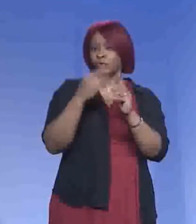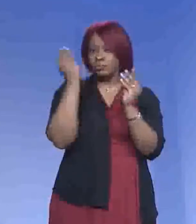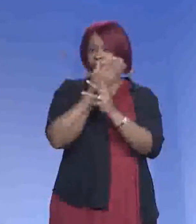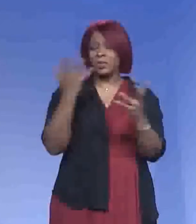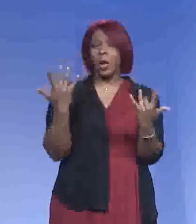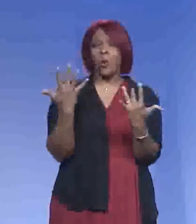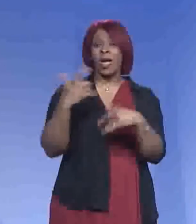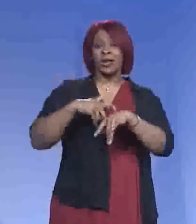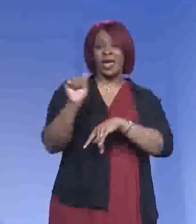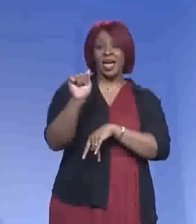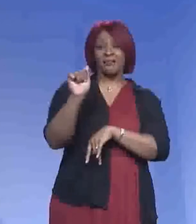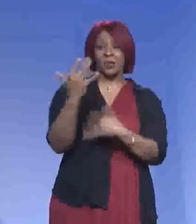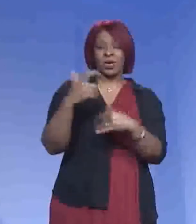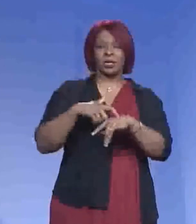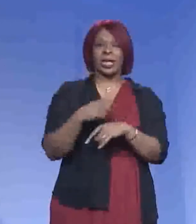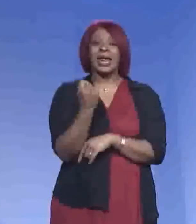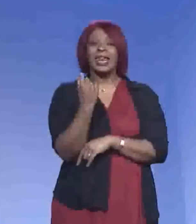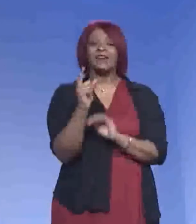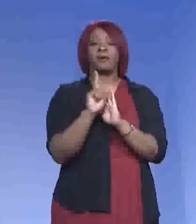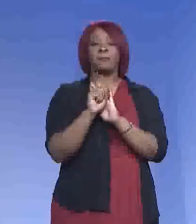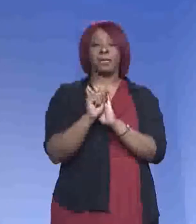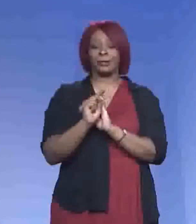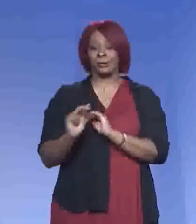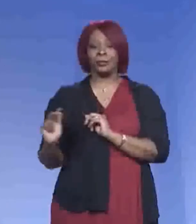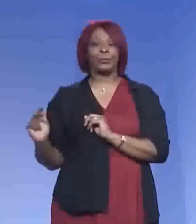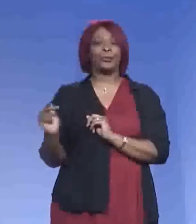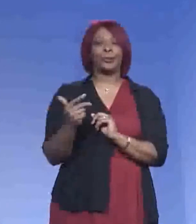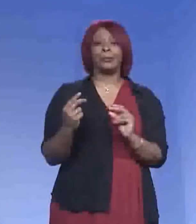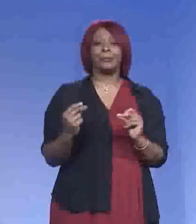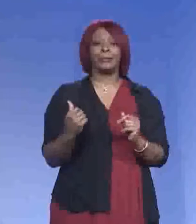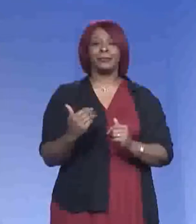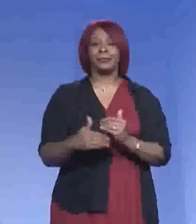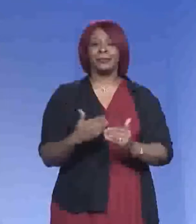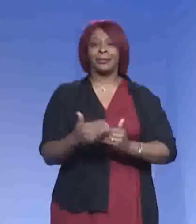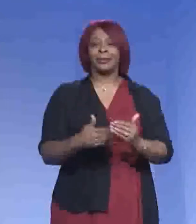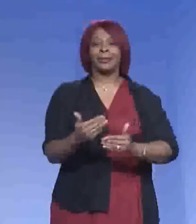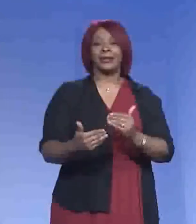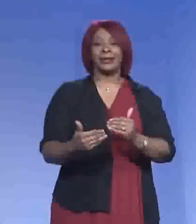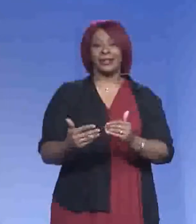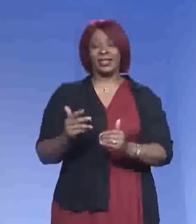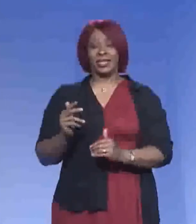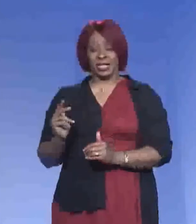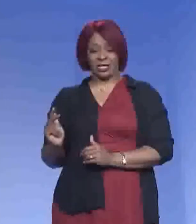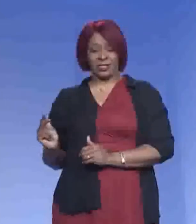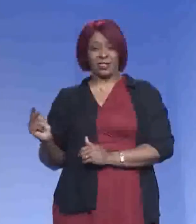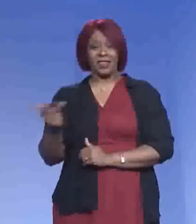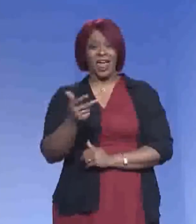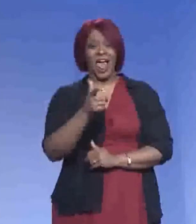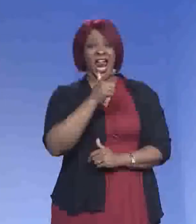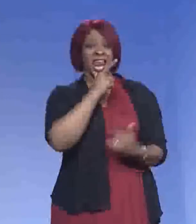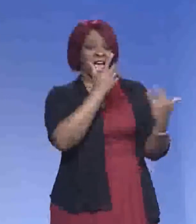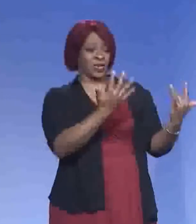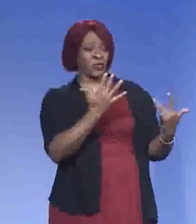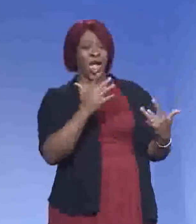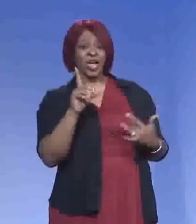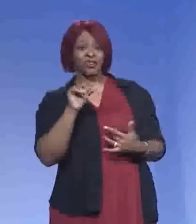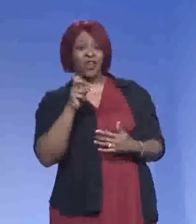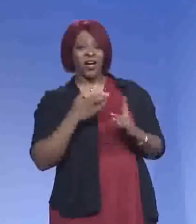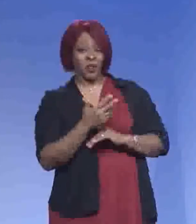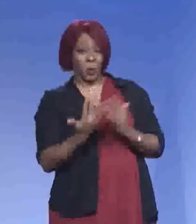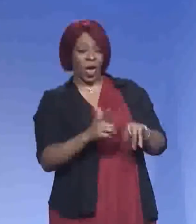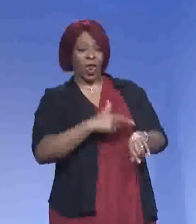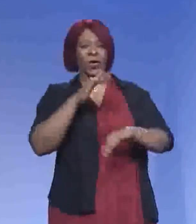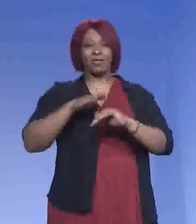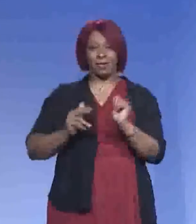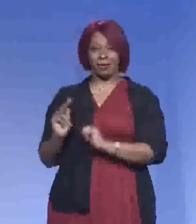time, the average wait time, is 11 minutes. So I think you wait in line for your lunch longer than 11 minutes. And so